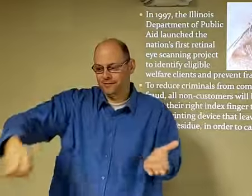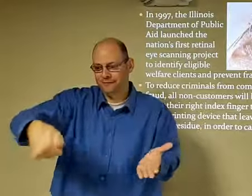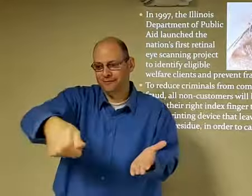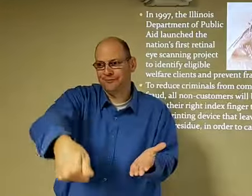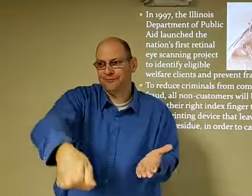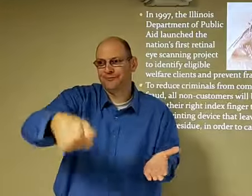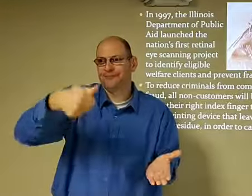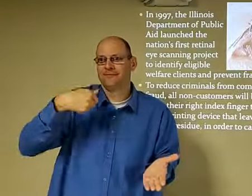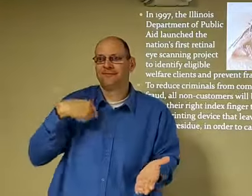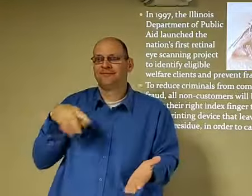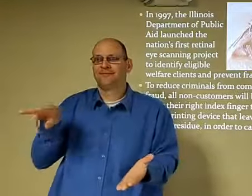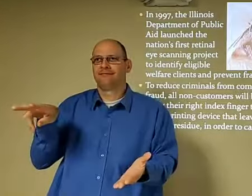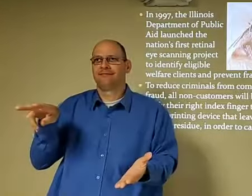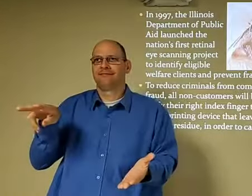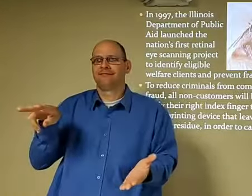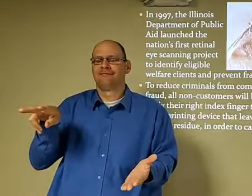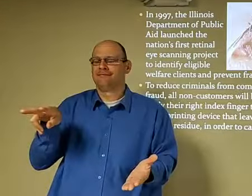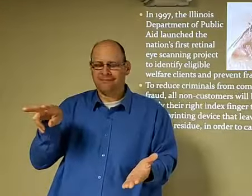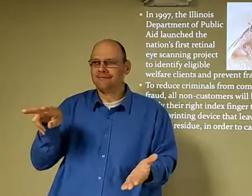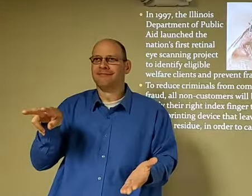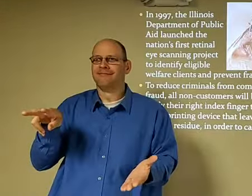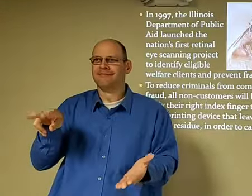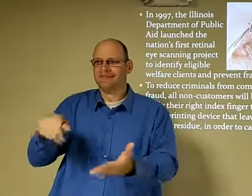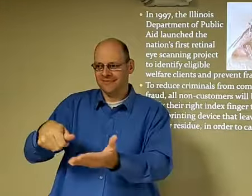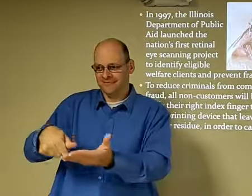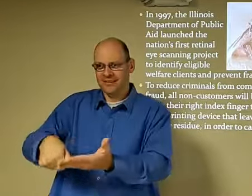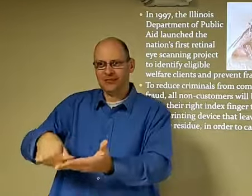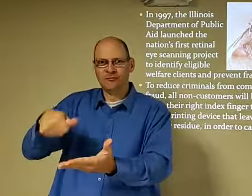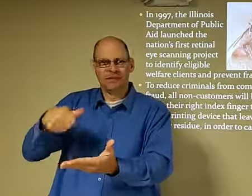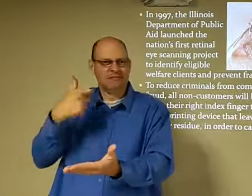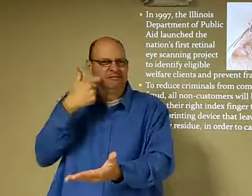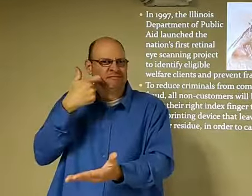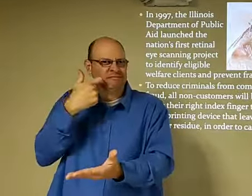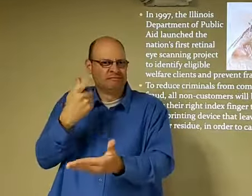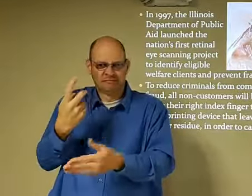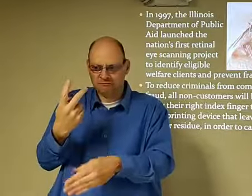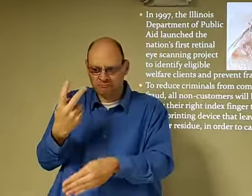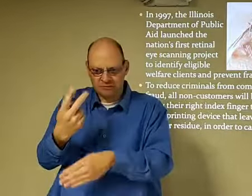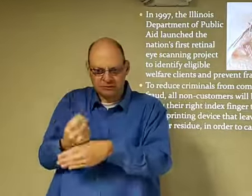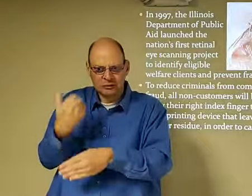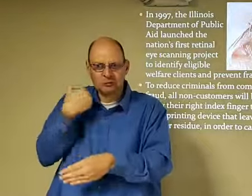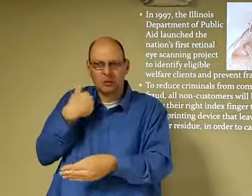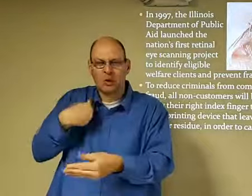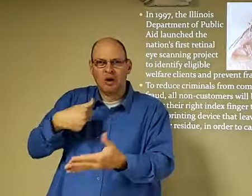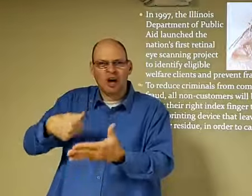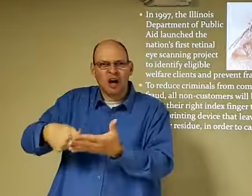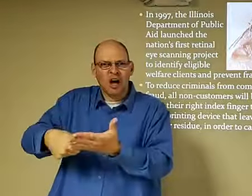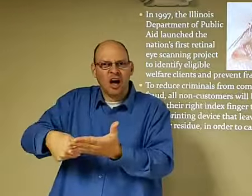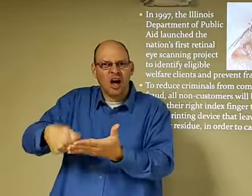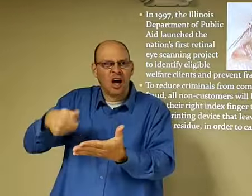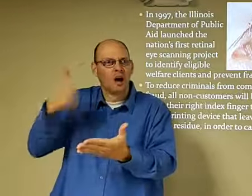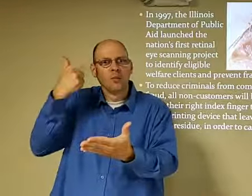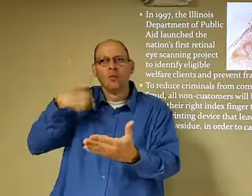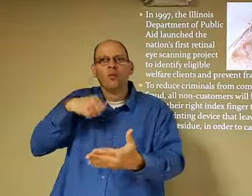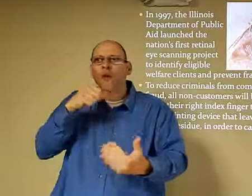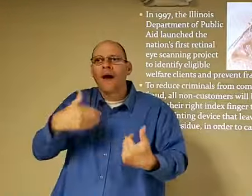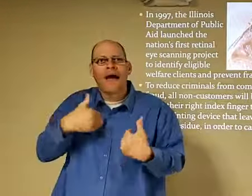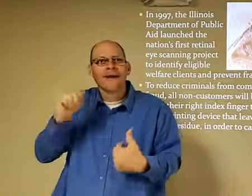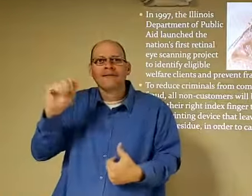they presented to me where I had to leave my thumbprint on the back of the check. Oh, this is, you know, somewhat like two or three years ago.